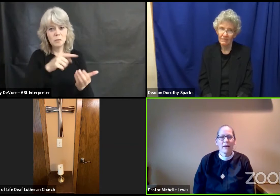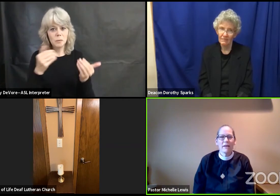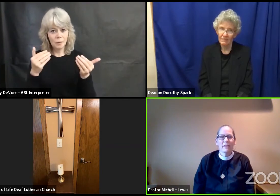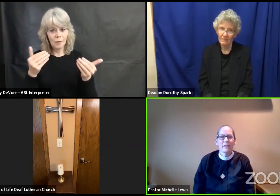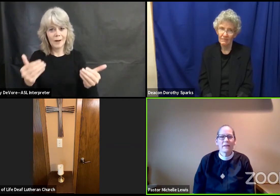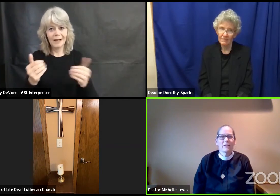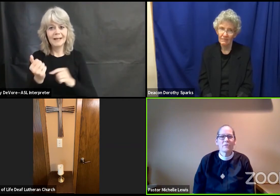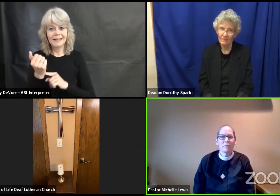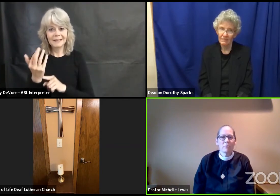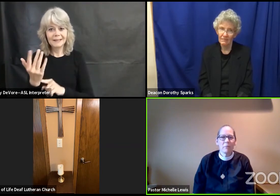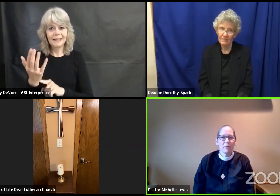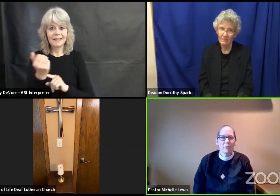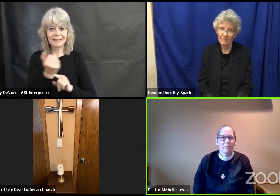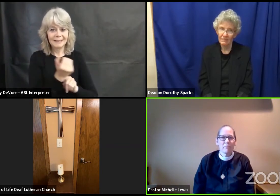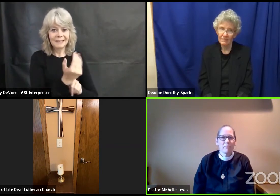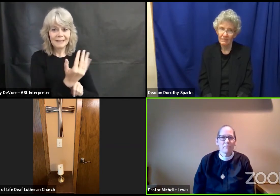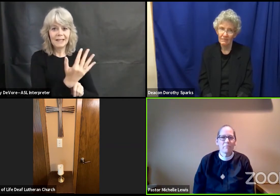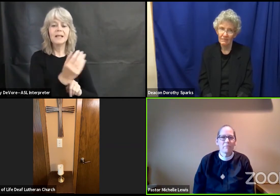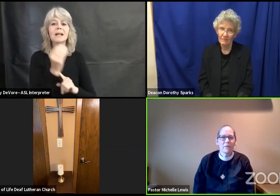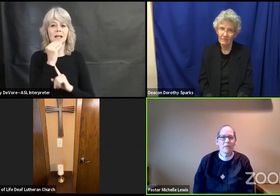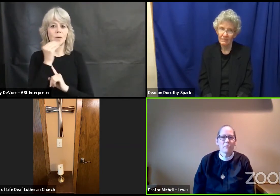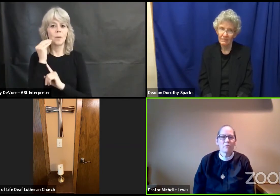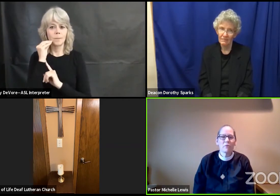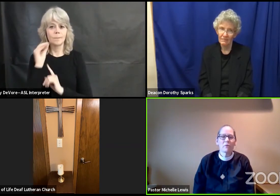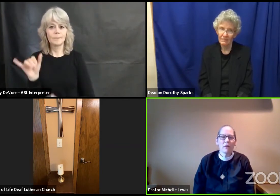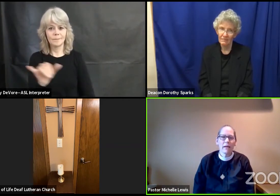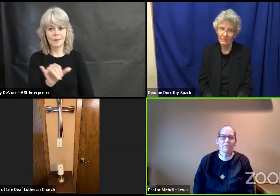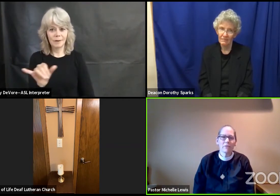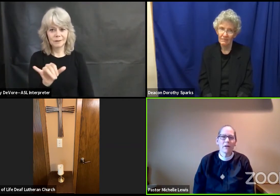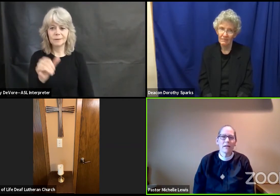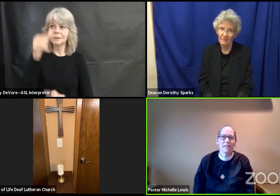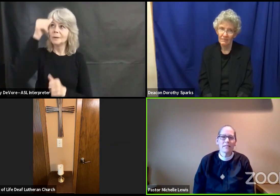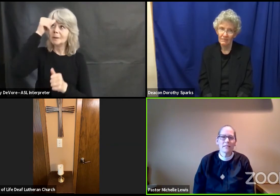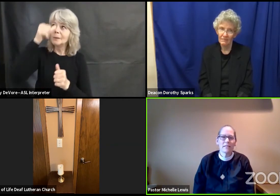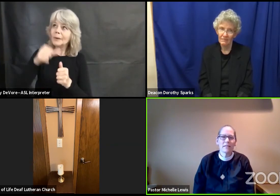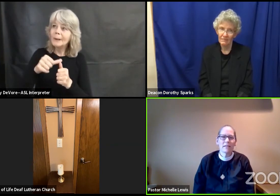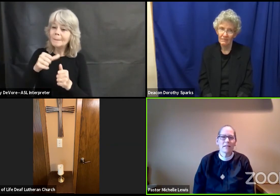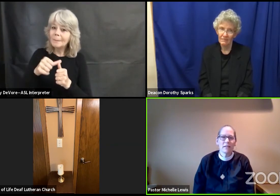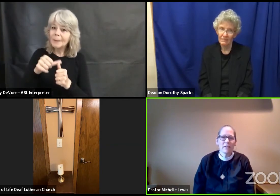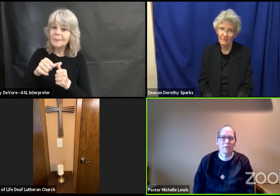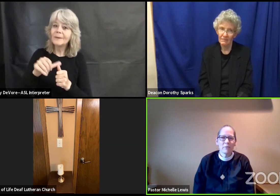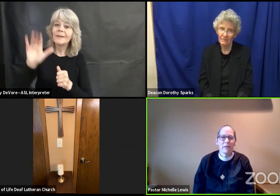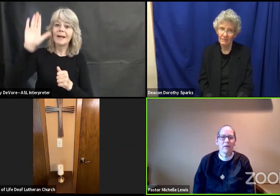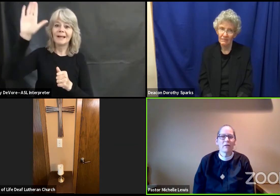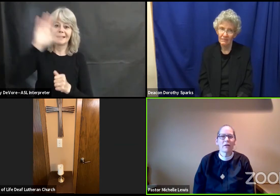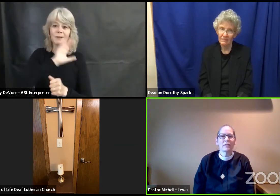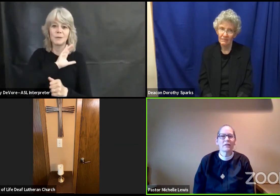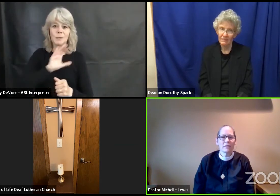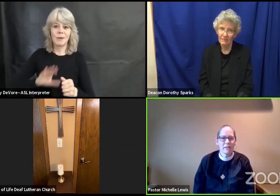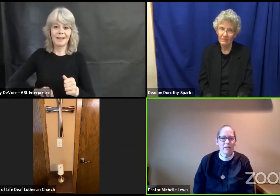To remember, through the light of Christ, we are together.